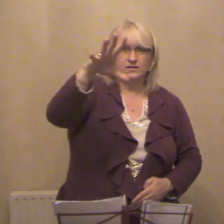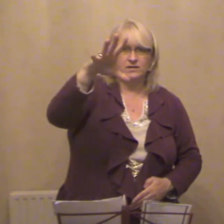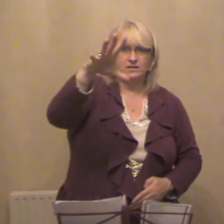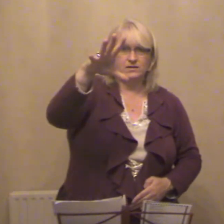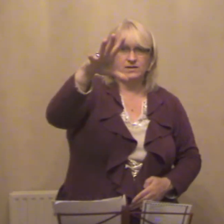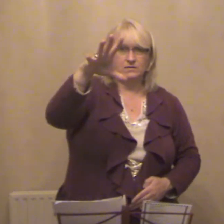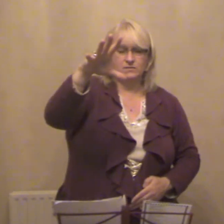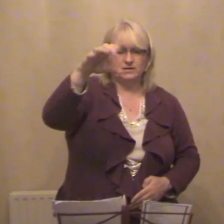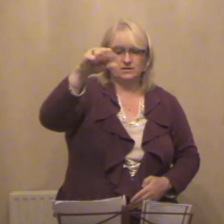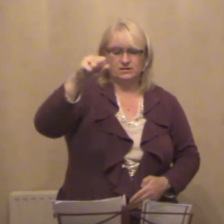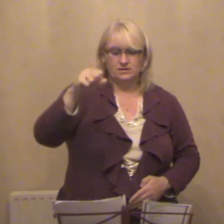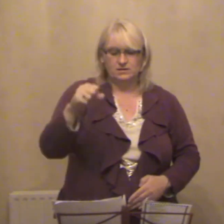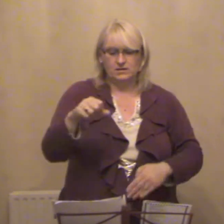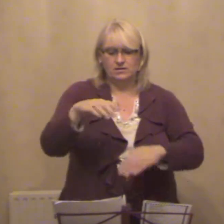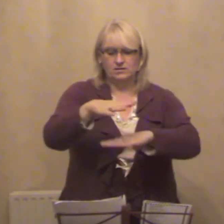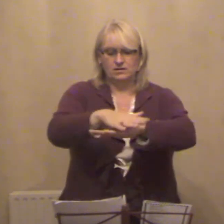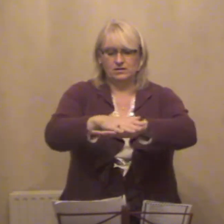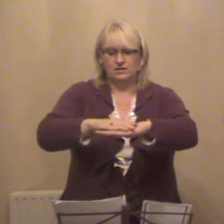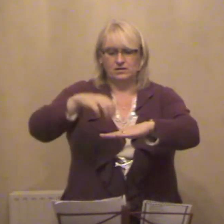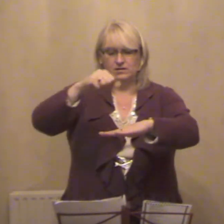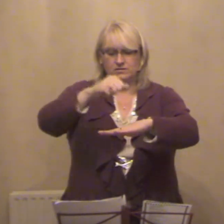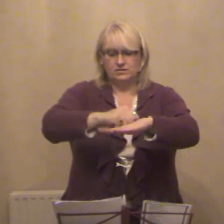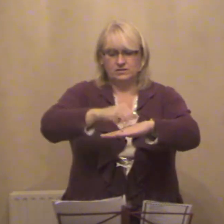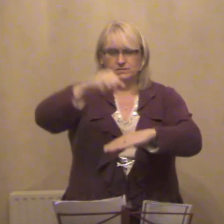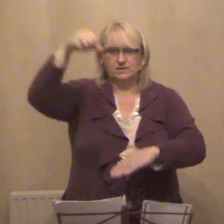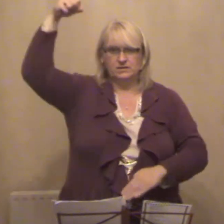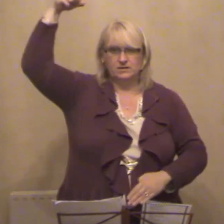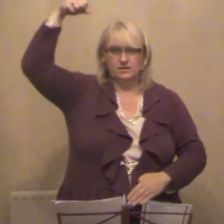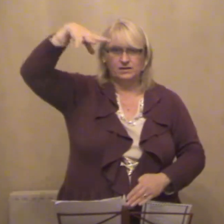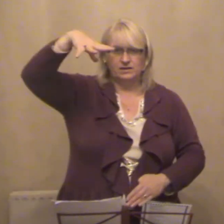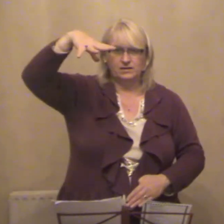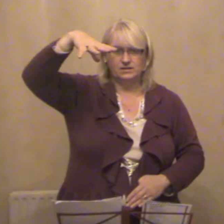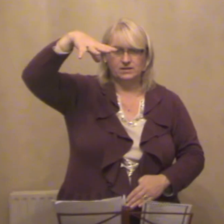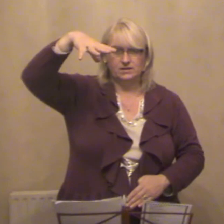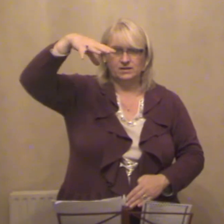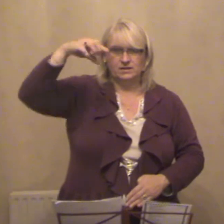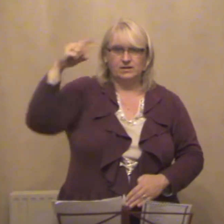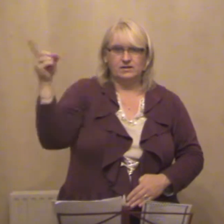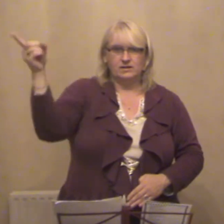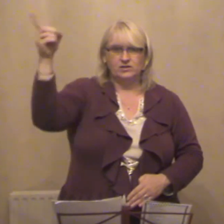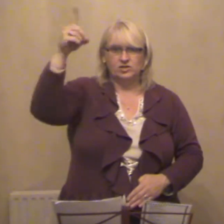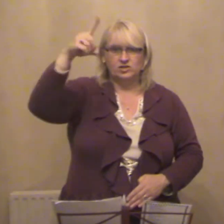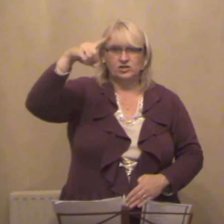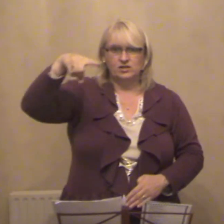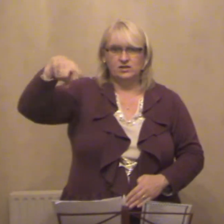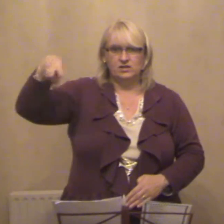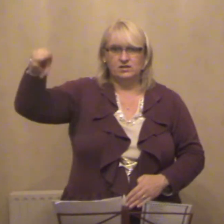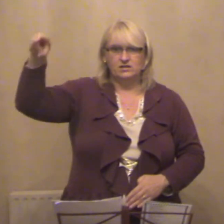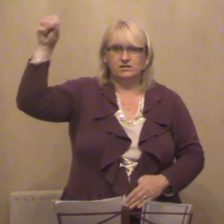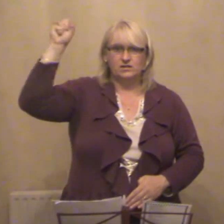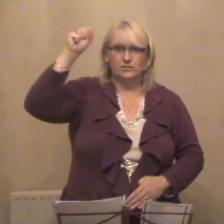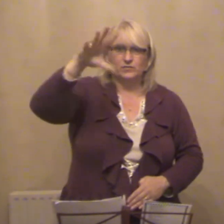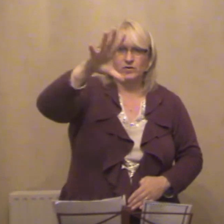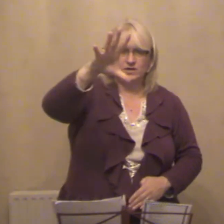it's out of it. So, Christmas lights they shine so bright,